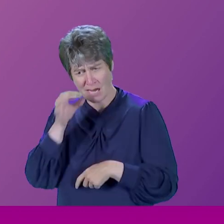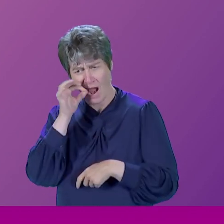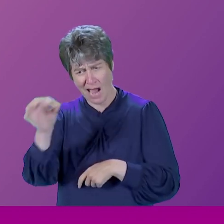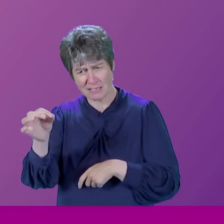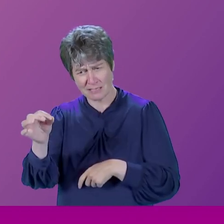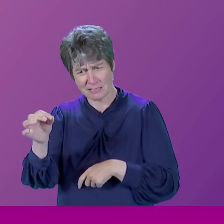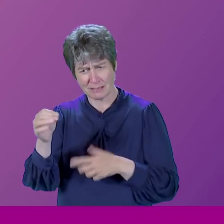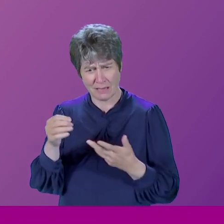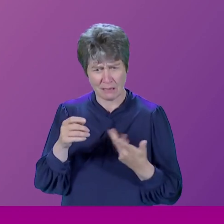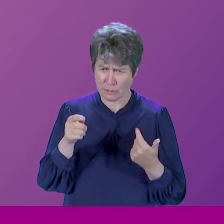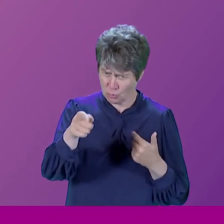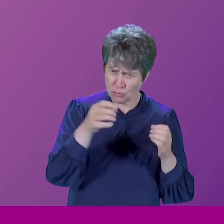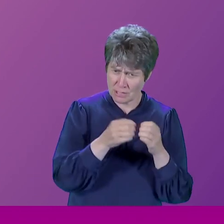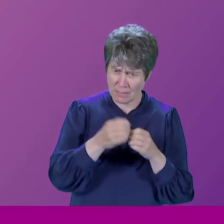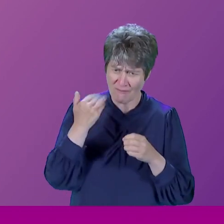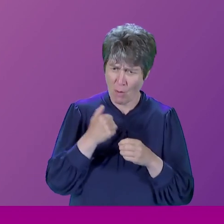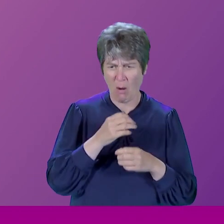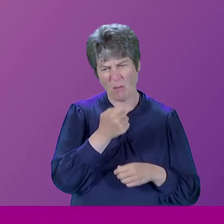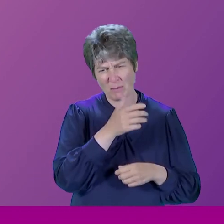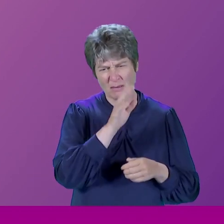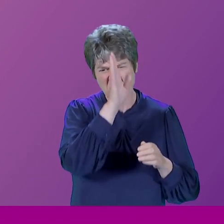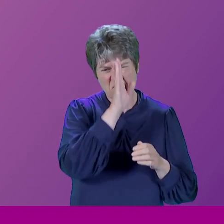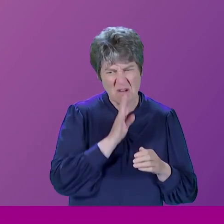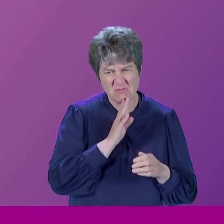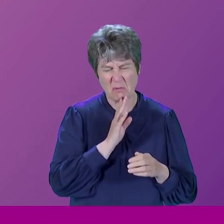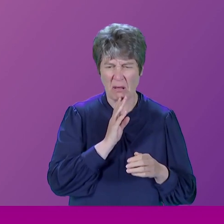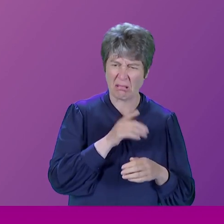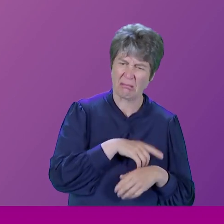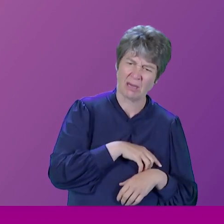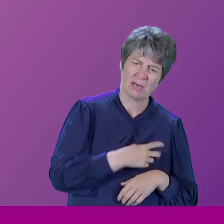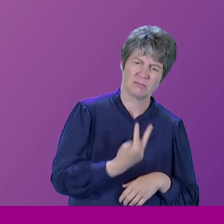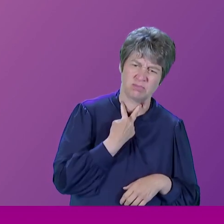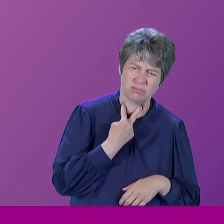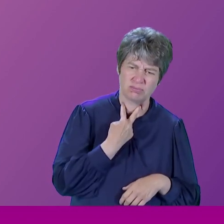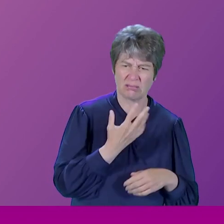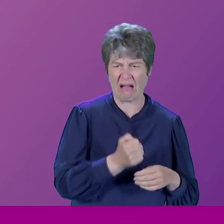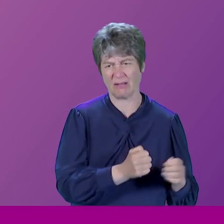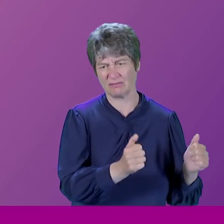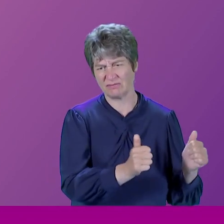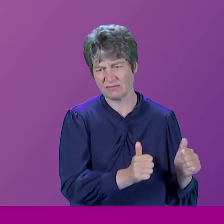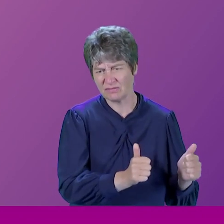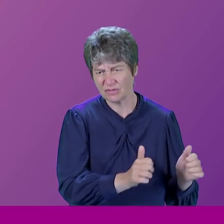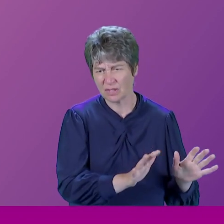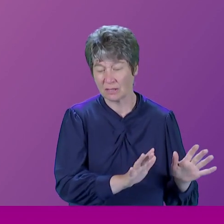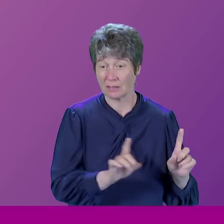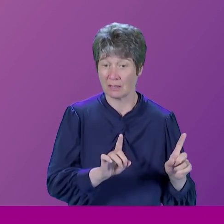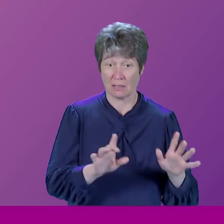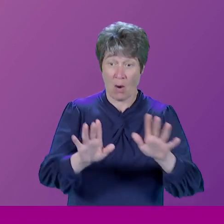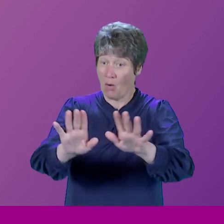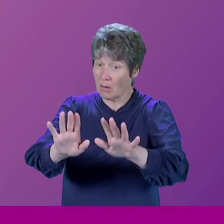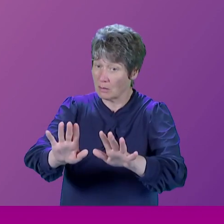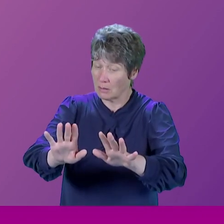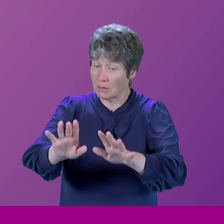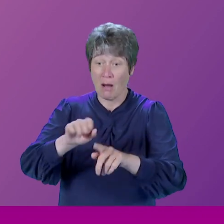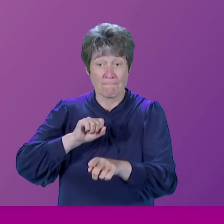What was miserable about being a politician? Well, I mean, I'm certainly going to put it the other way around and say that most of my political